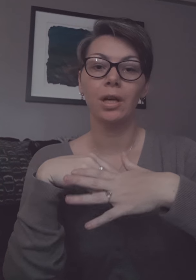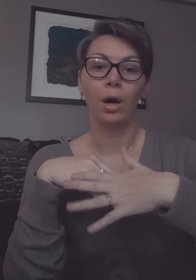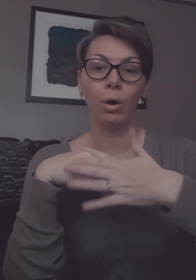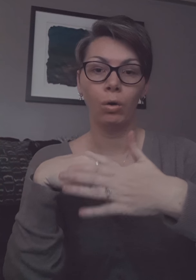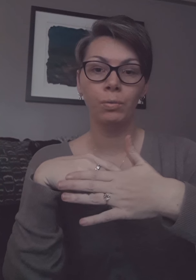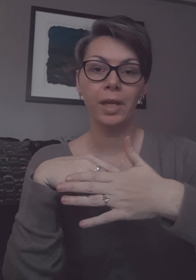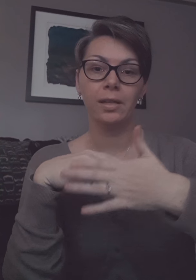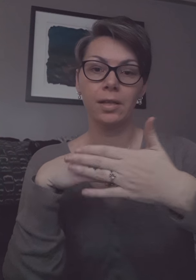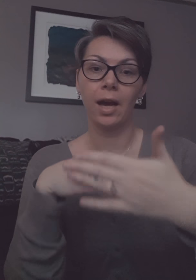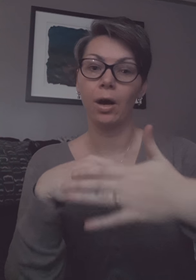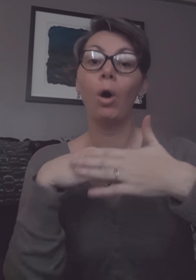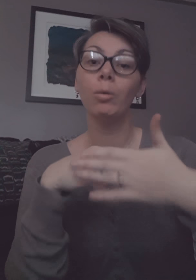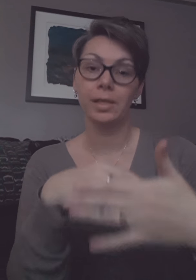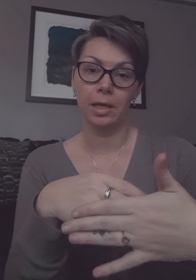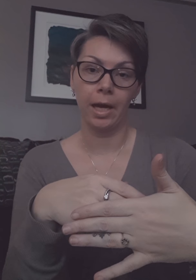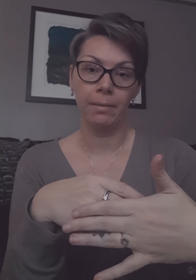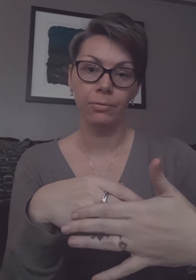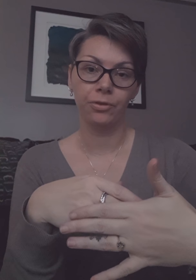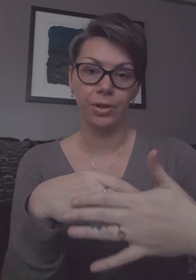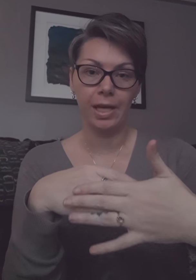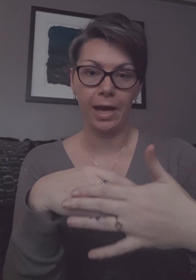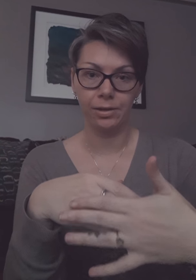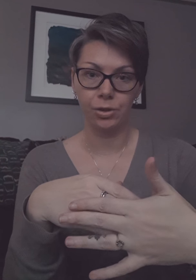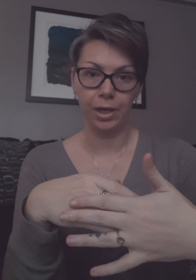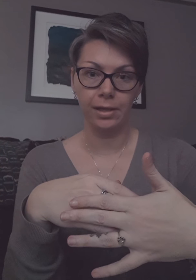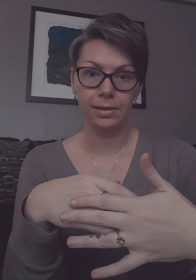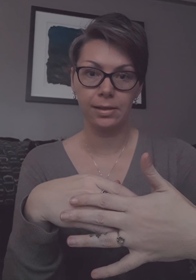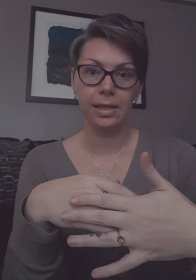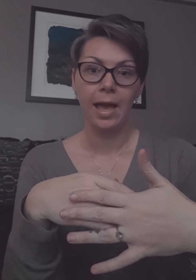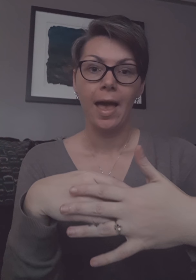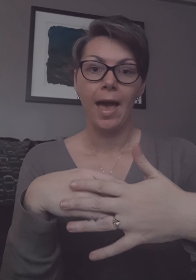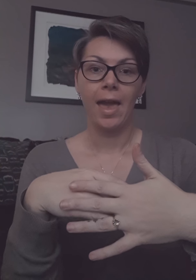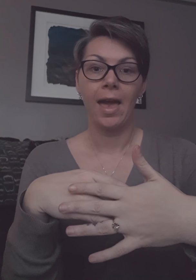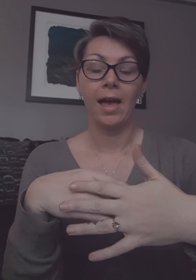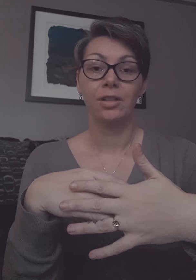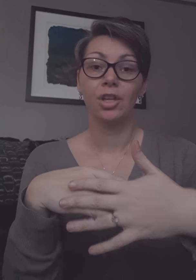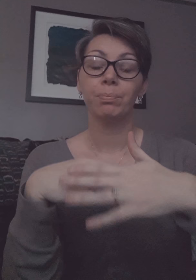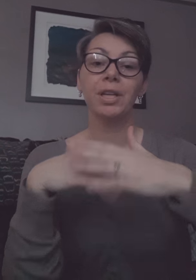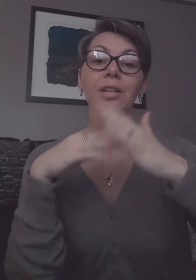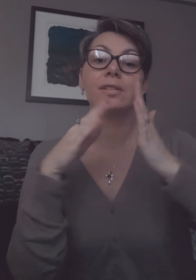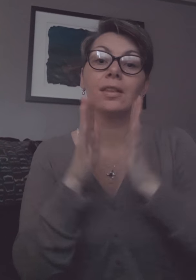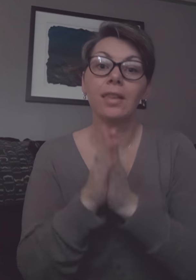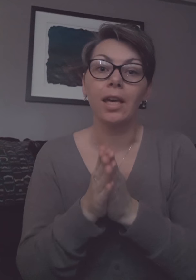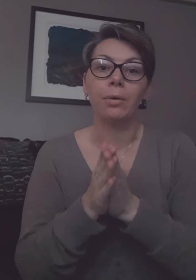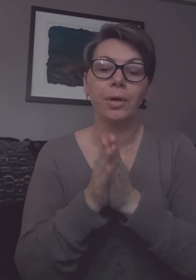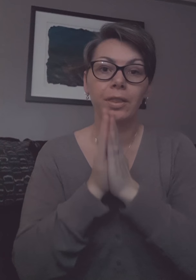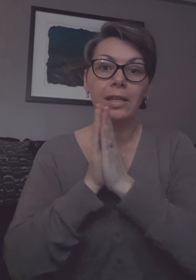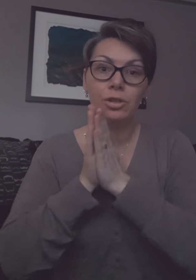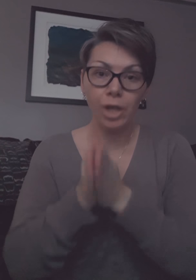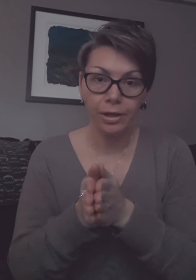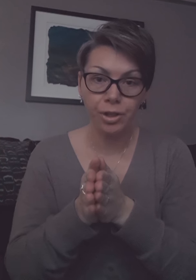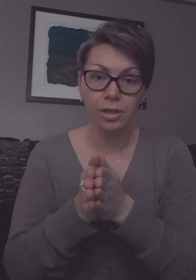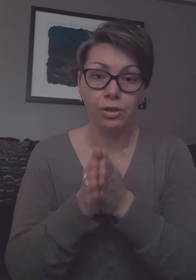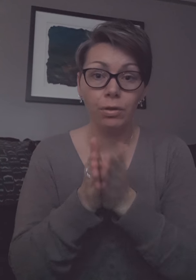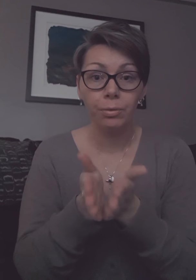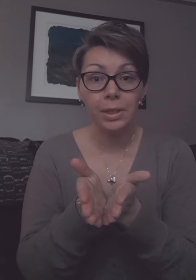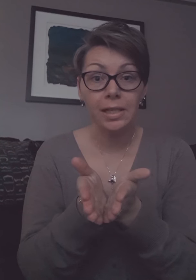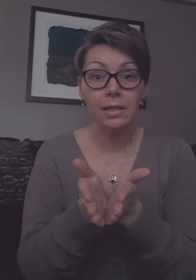home in home in time for the Estrace and but here's the thing with the injection do you know what we did